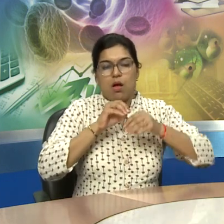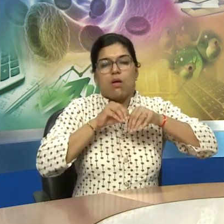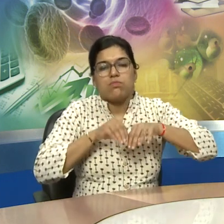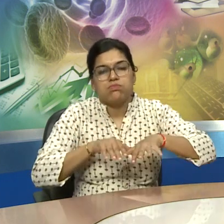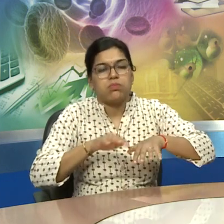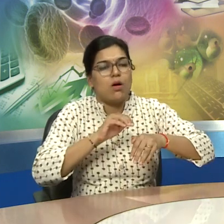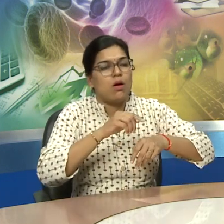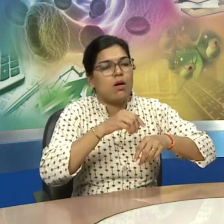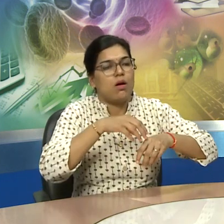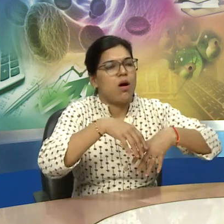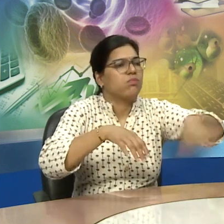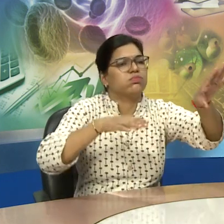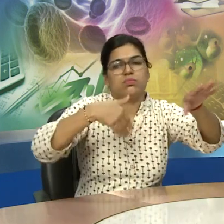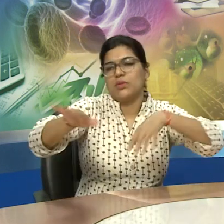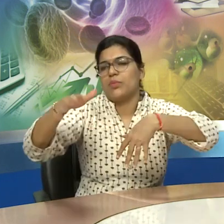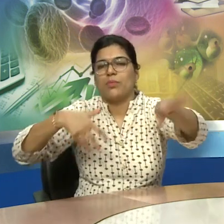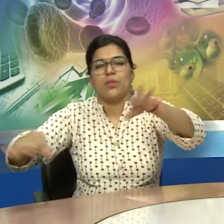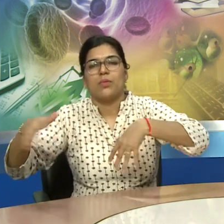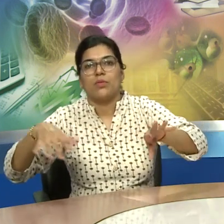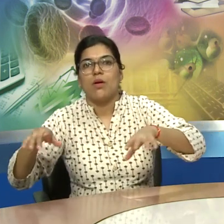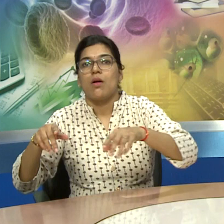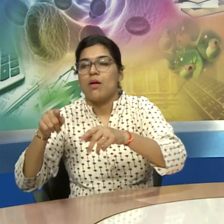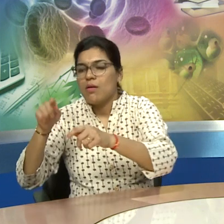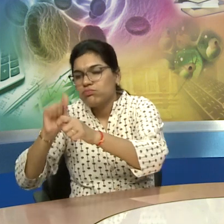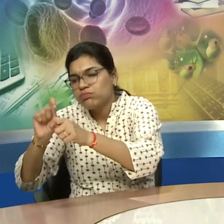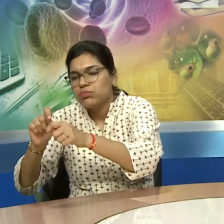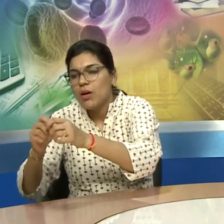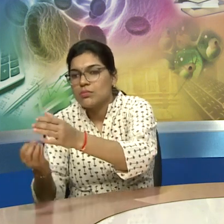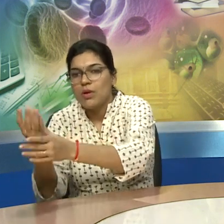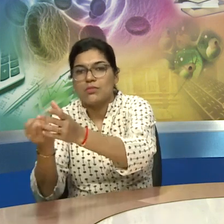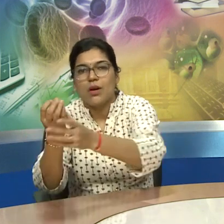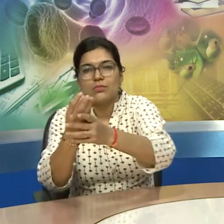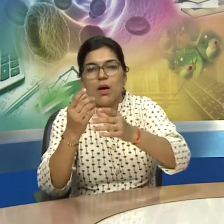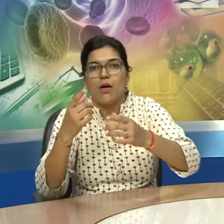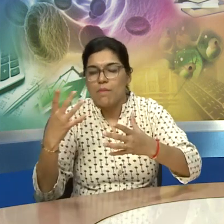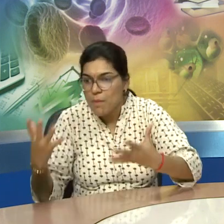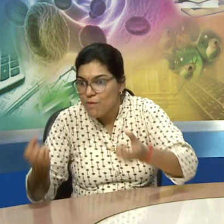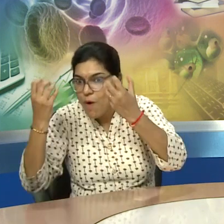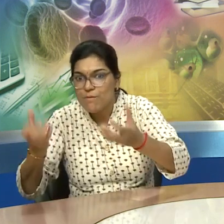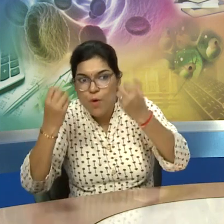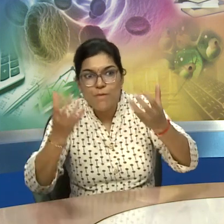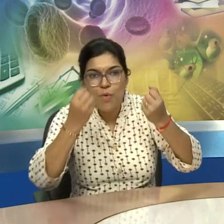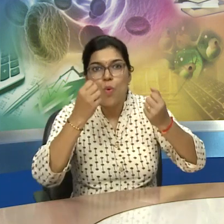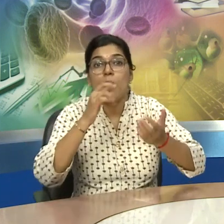germany at these three places their fossils have been found and